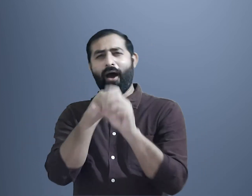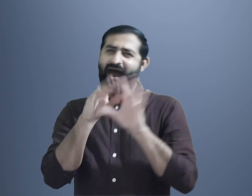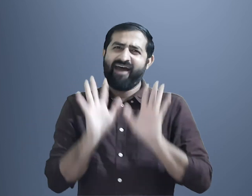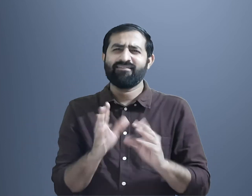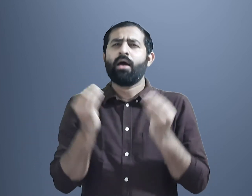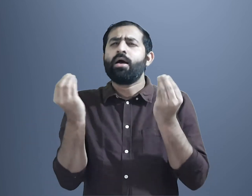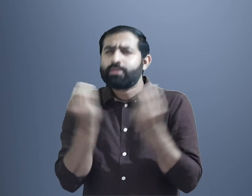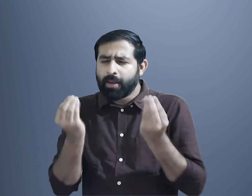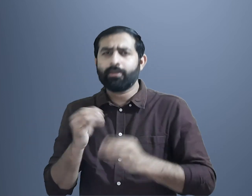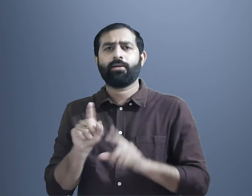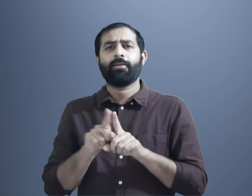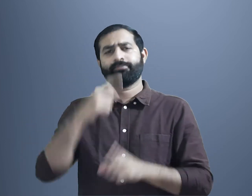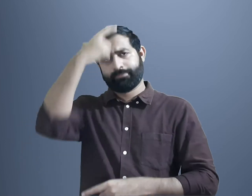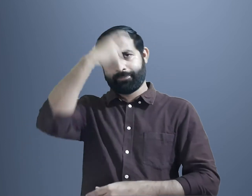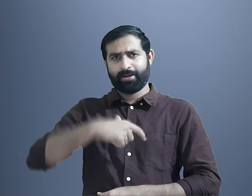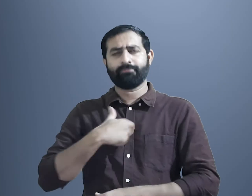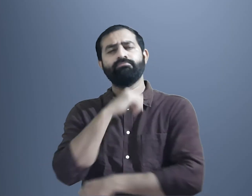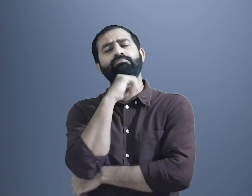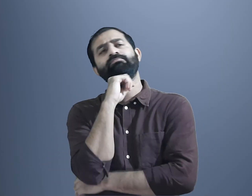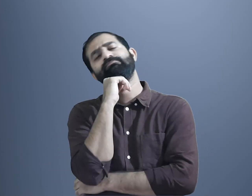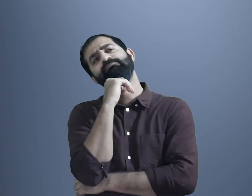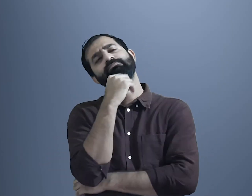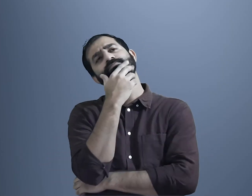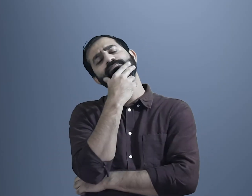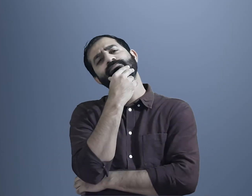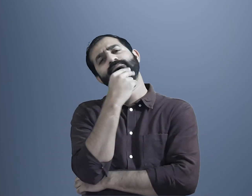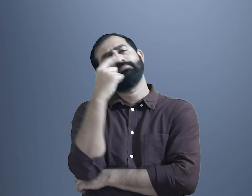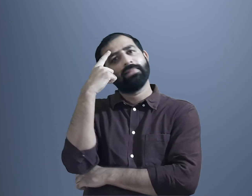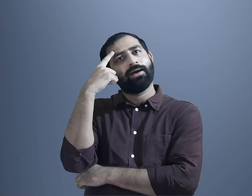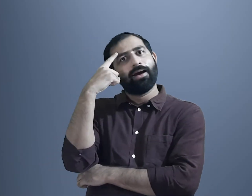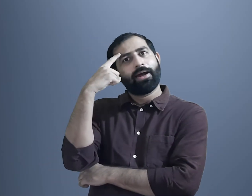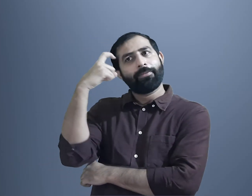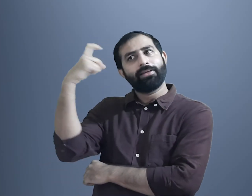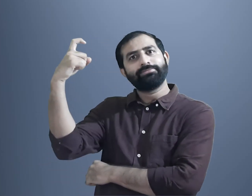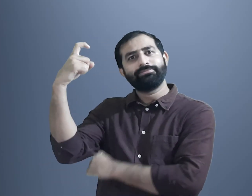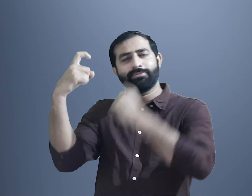fills every part of their lives like it gives words to our thoughts,